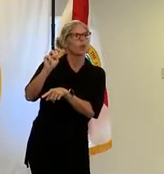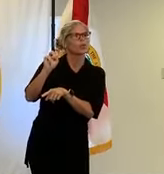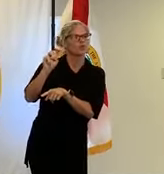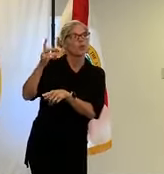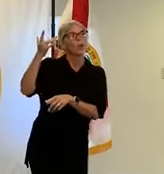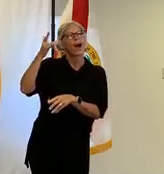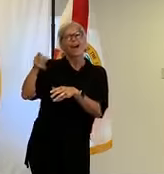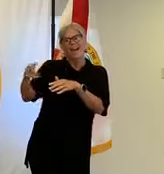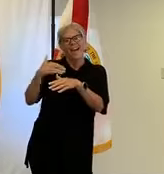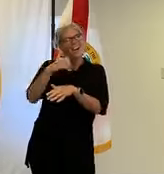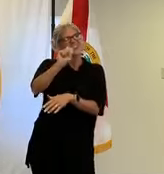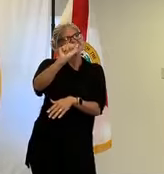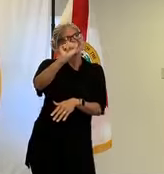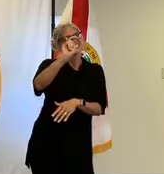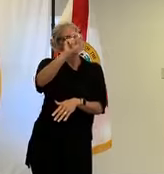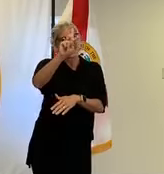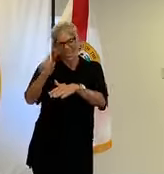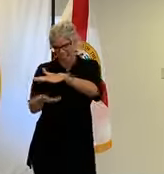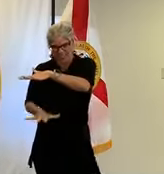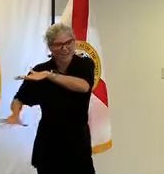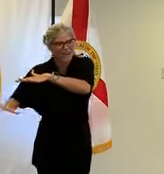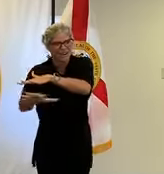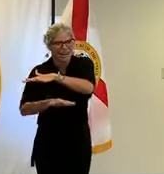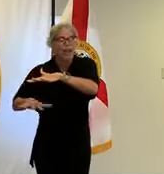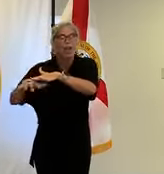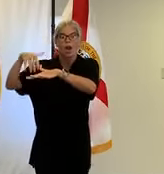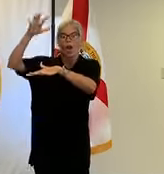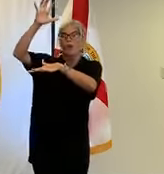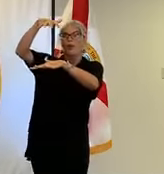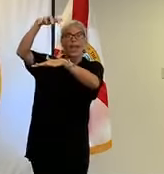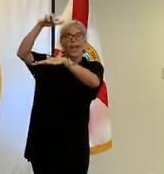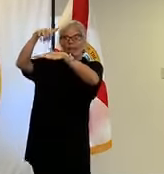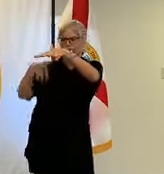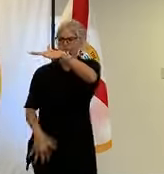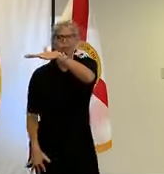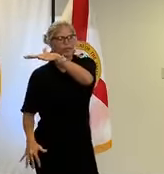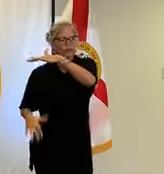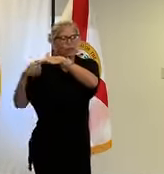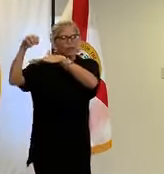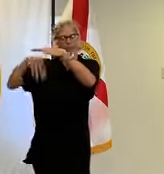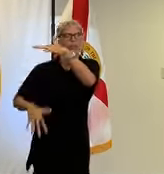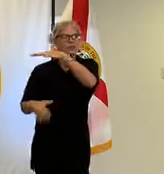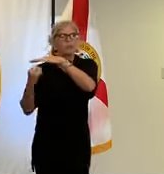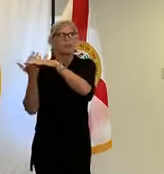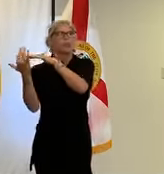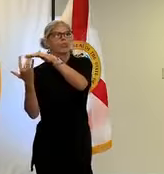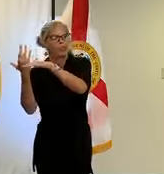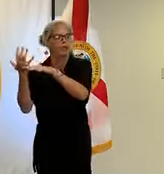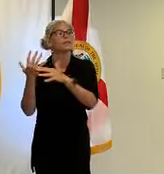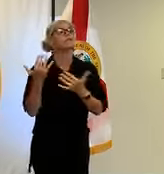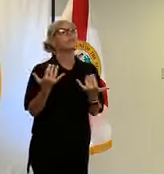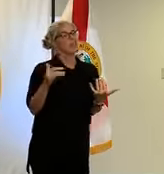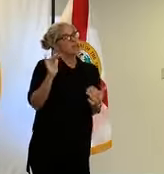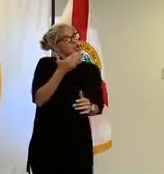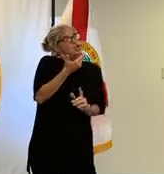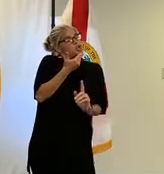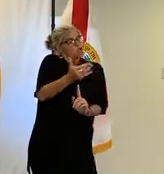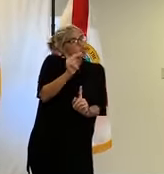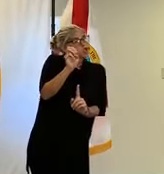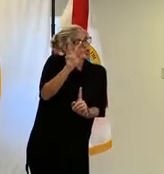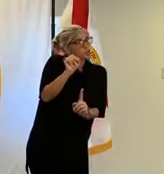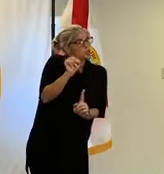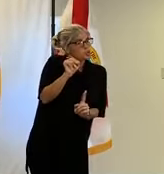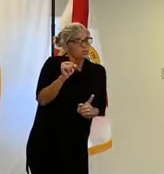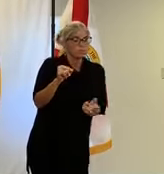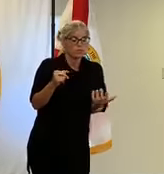that's where a lot of the when we get rain down there it tends to dry out fairly quickly so but what we are seeing we are seeing good news coming and that we're looking at that